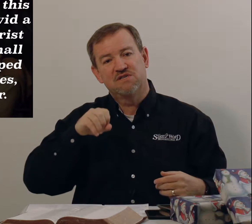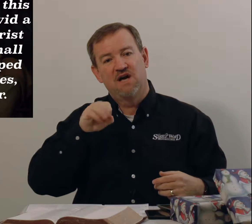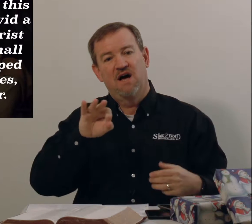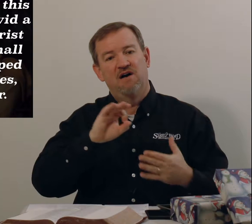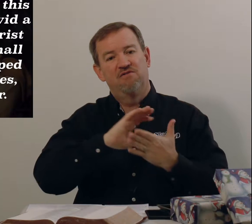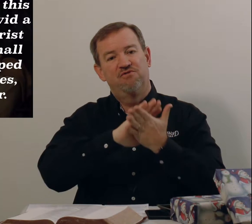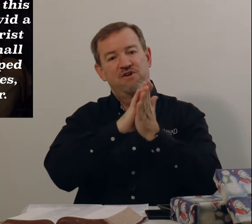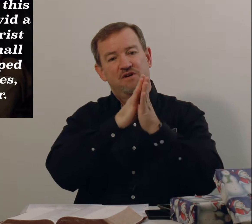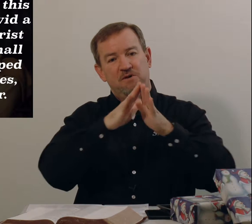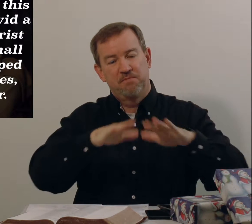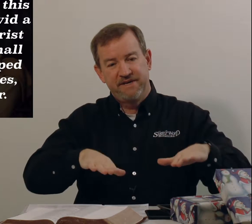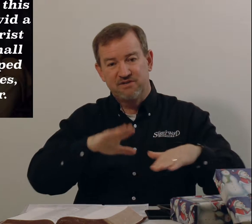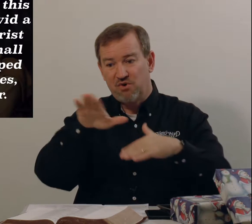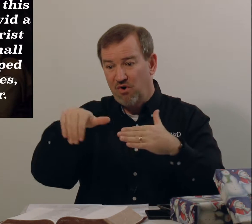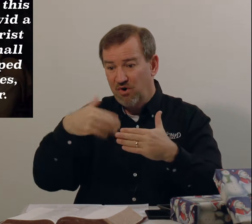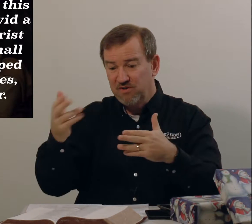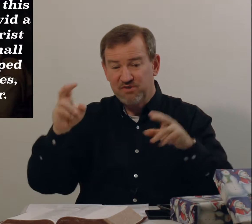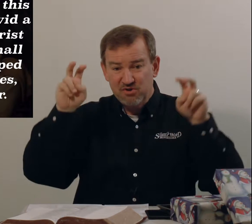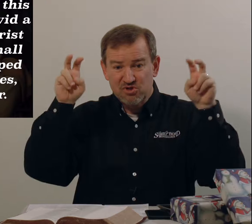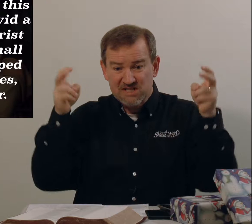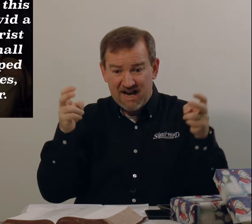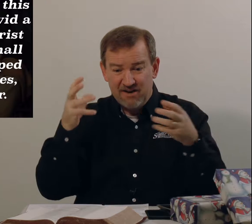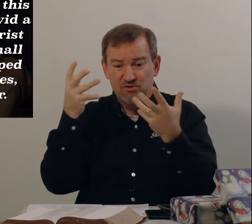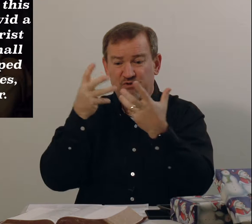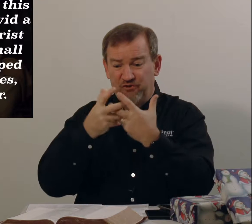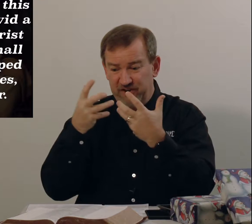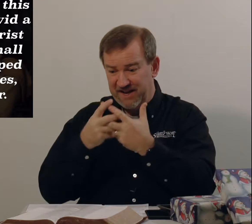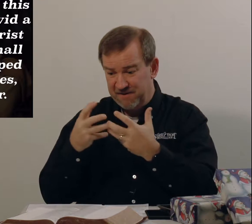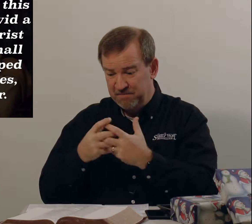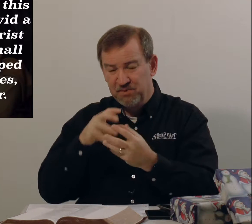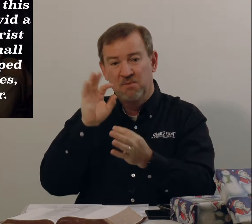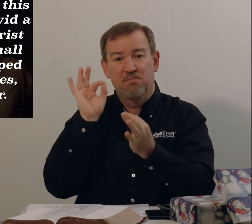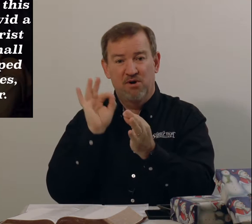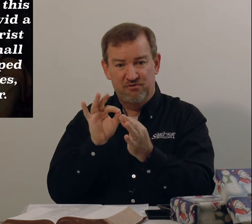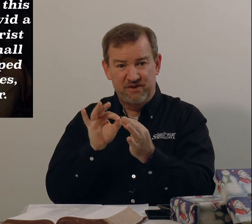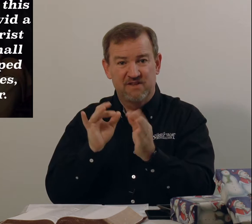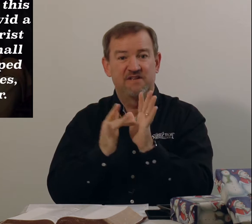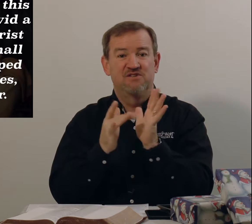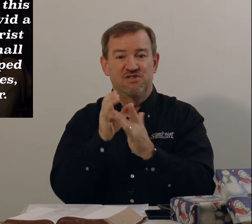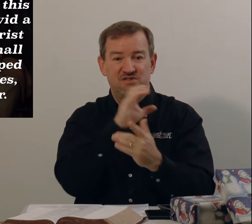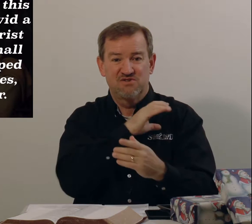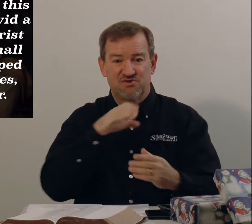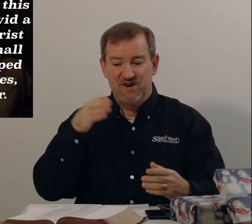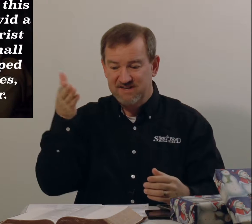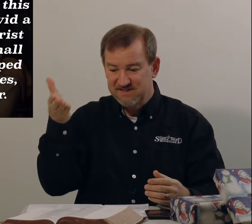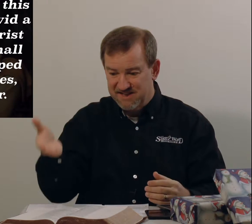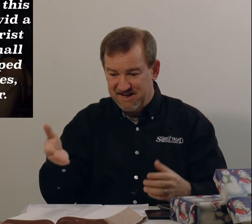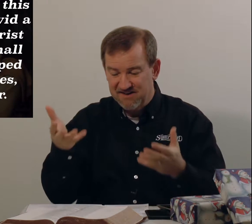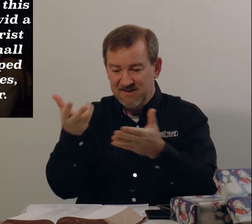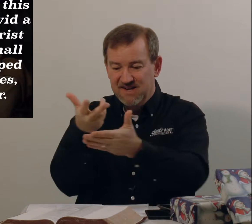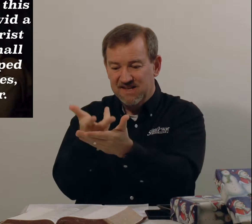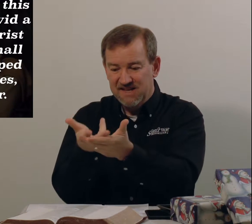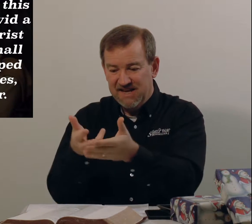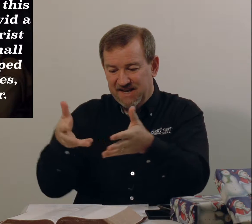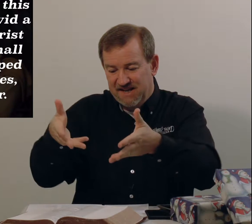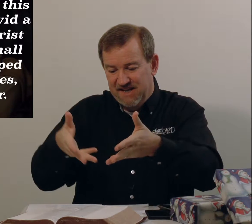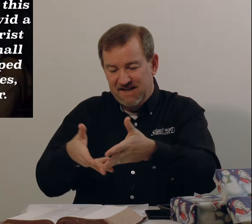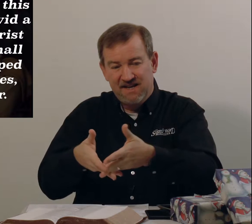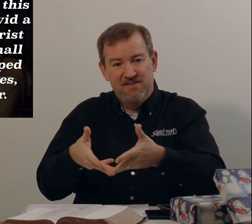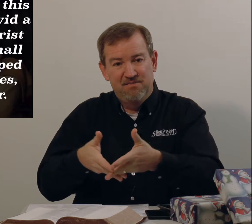of Peace. All of those titles fit perfectly Jesus Christ there laying in the